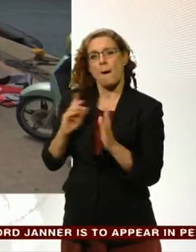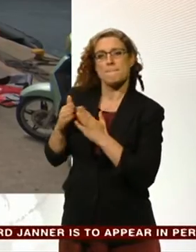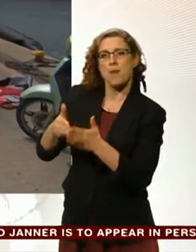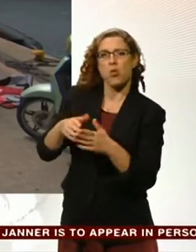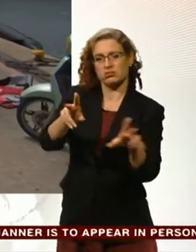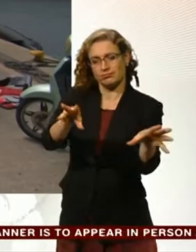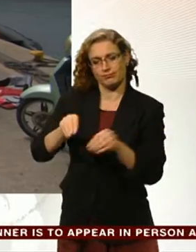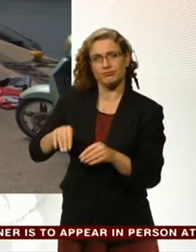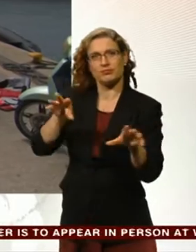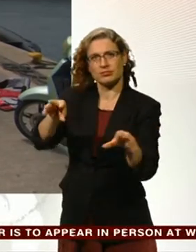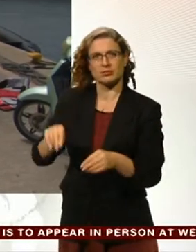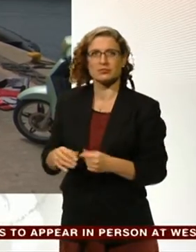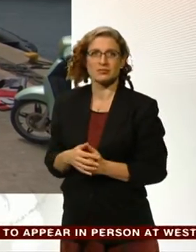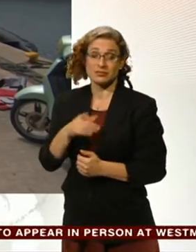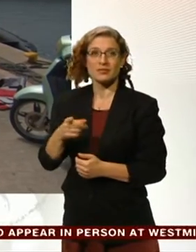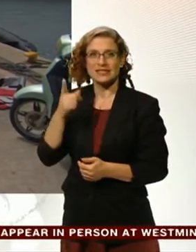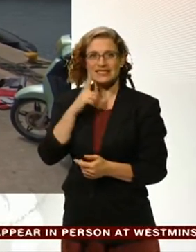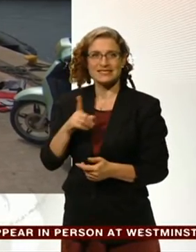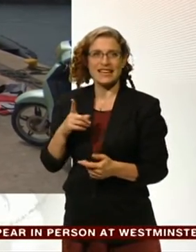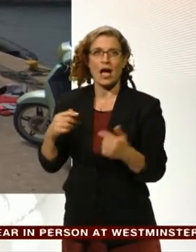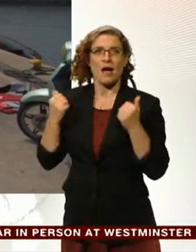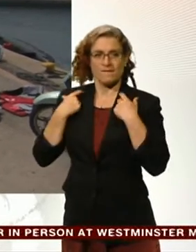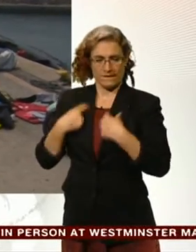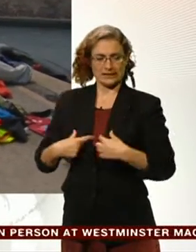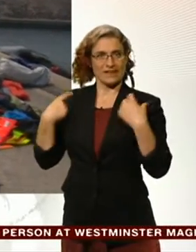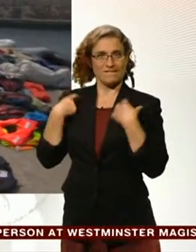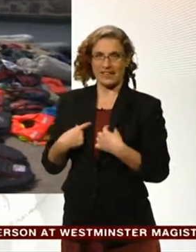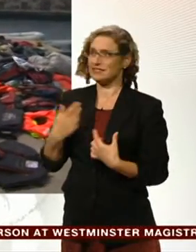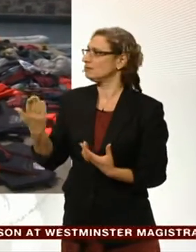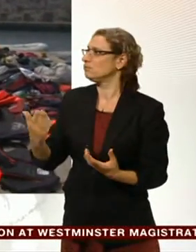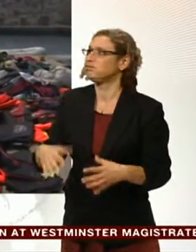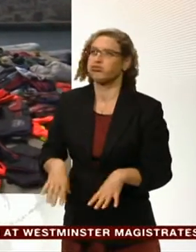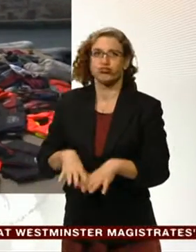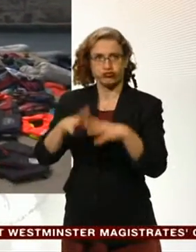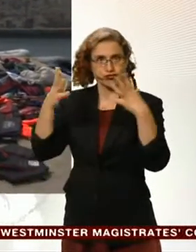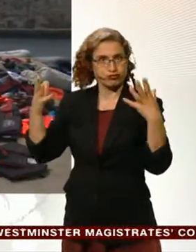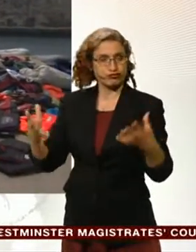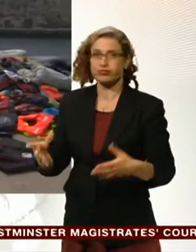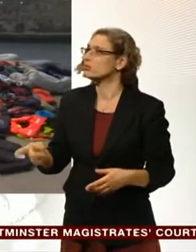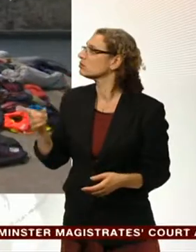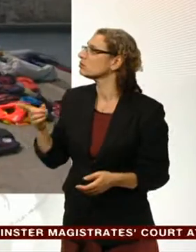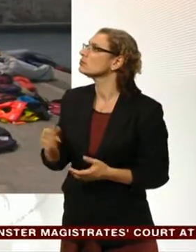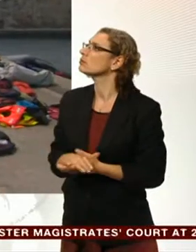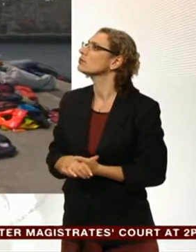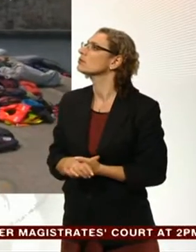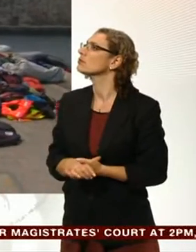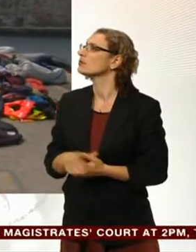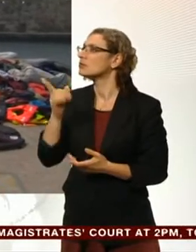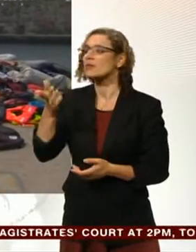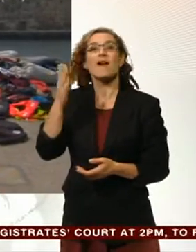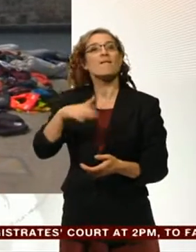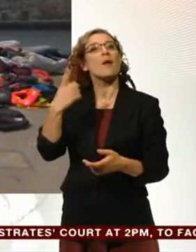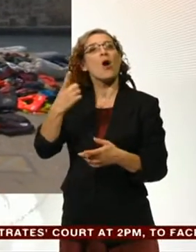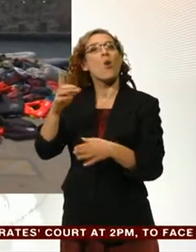There are piles and piles of life vests here in the harbour, course. These were all taken away from migrants and